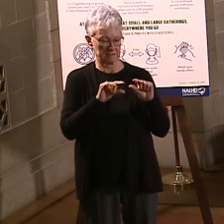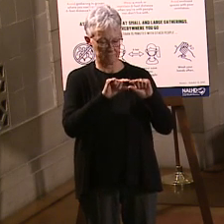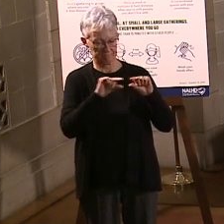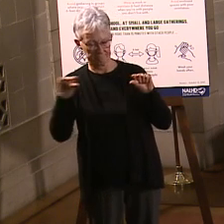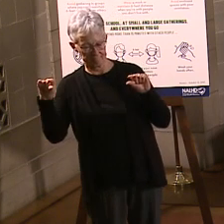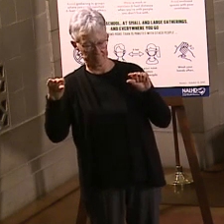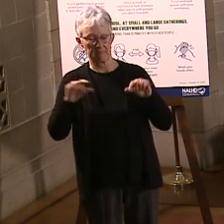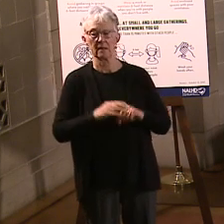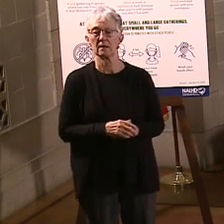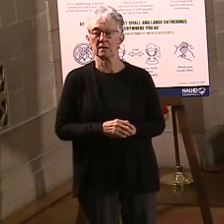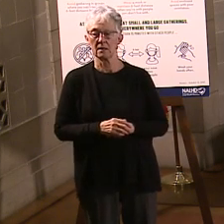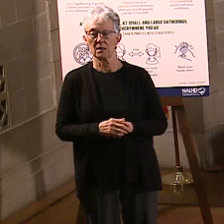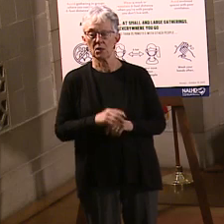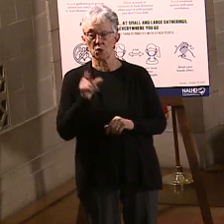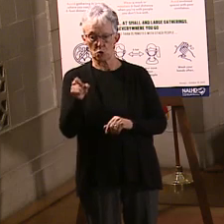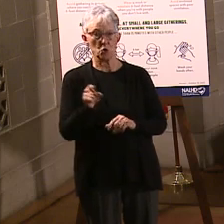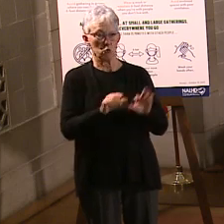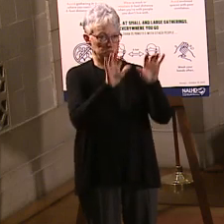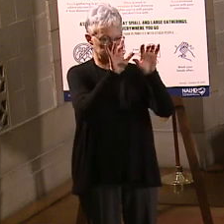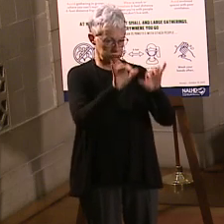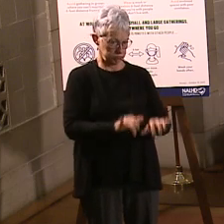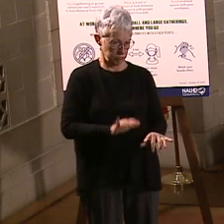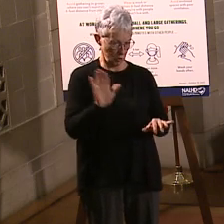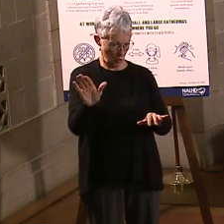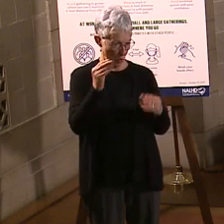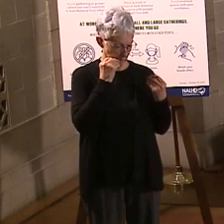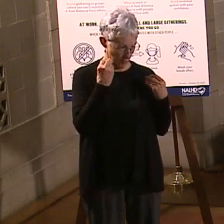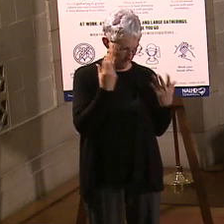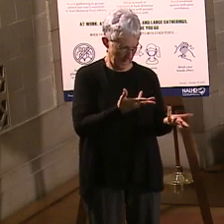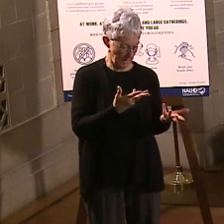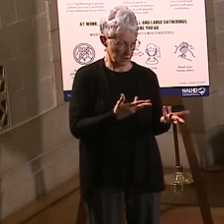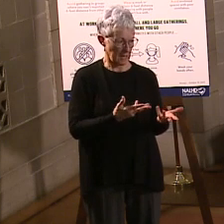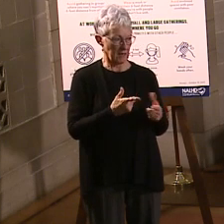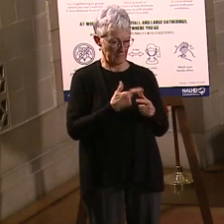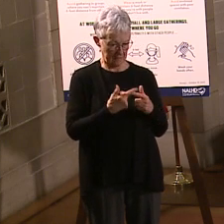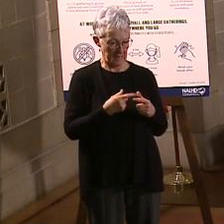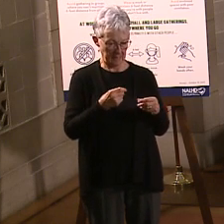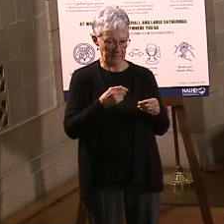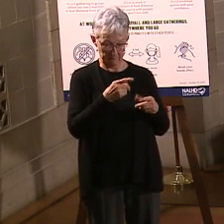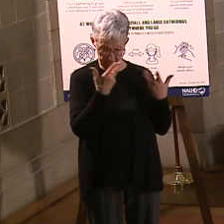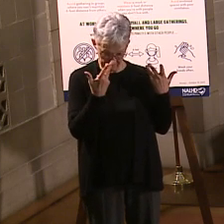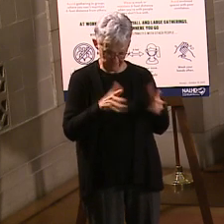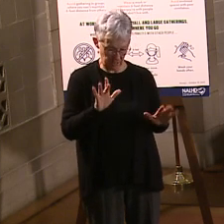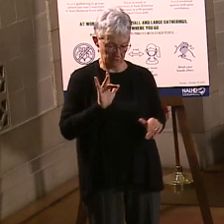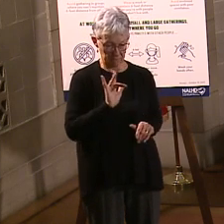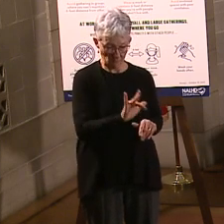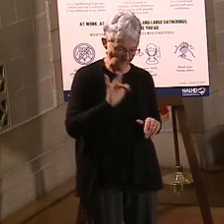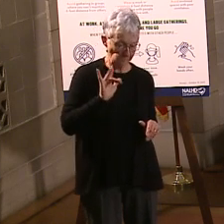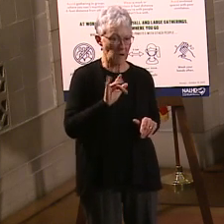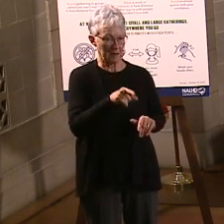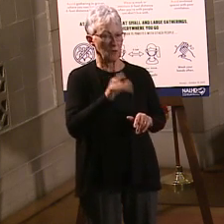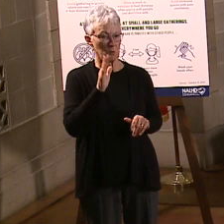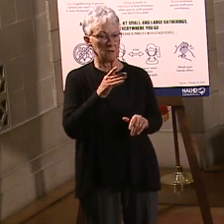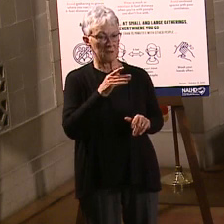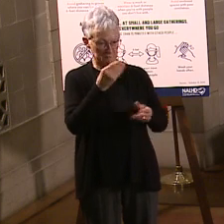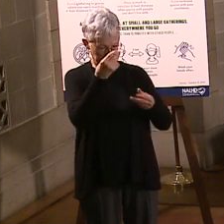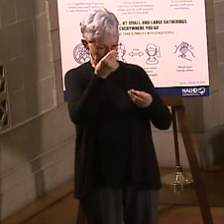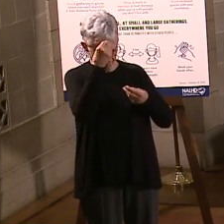get a little thank you note on your screen. That tells you you got registered. If you put an email address in, that will